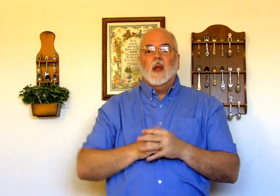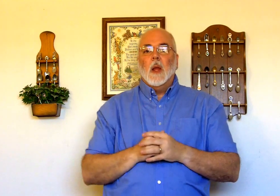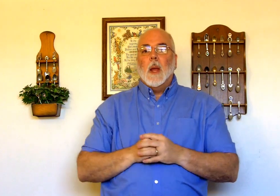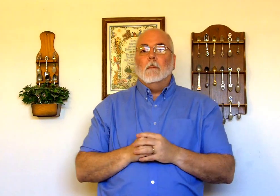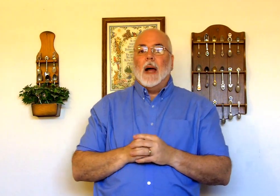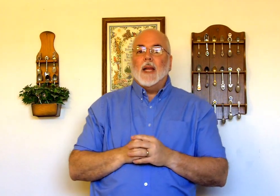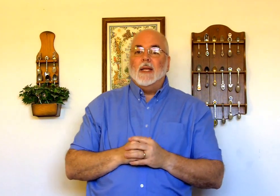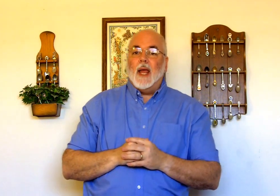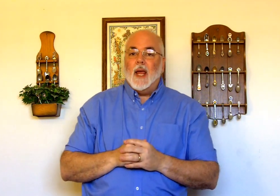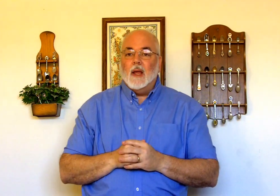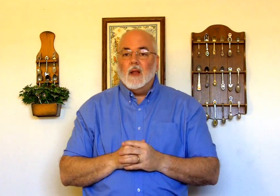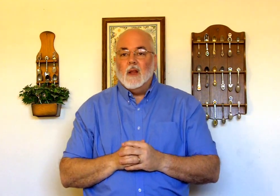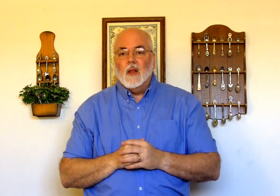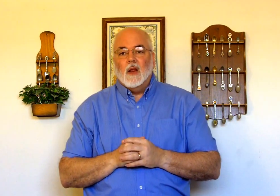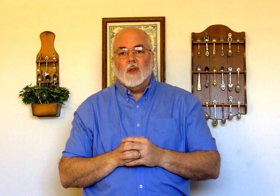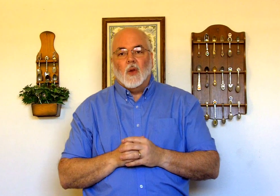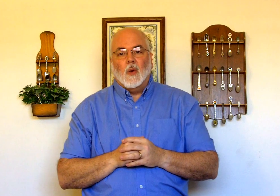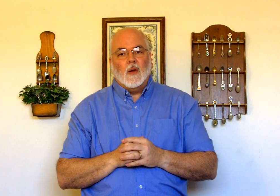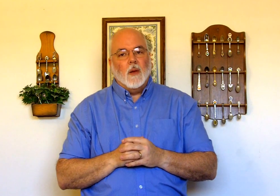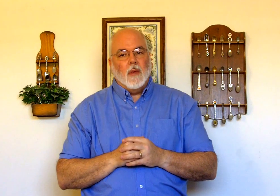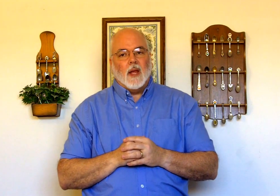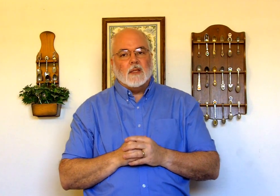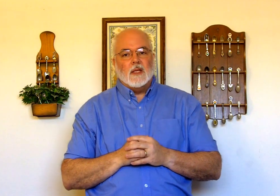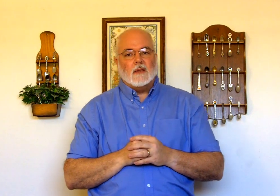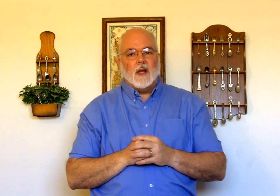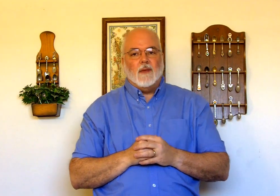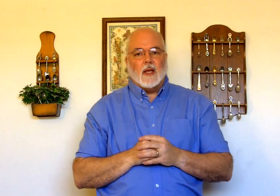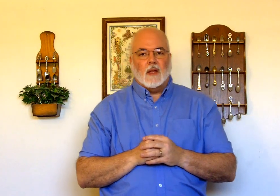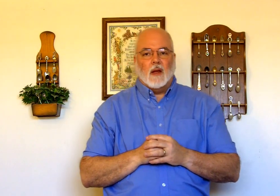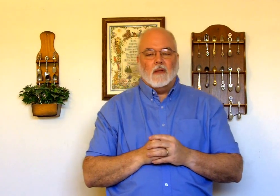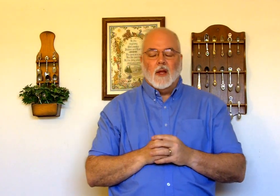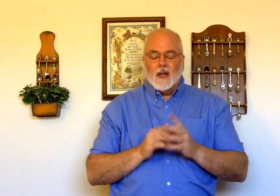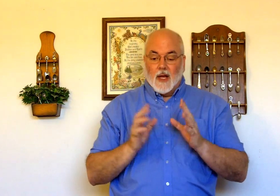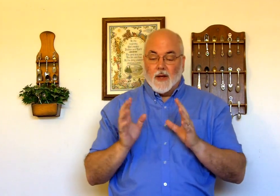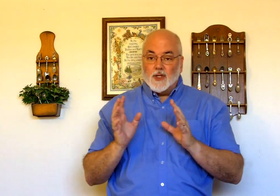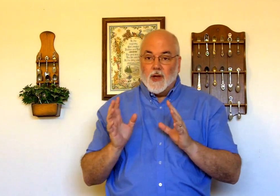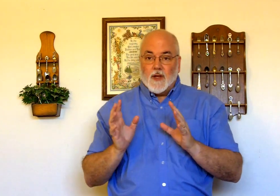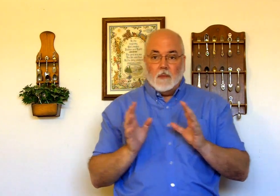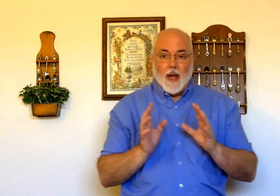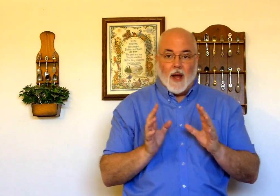by day the lord commands his steadfast love now he's shifting back